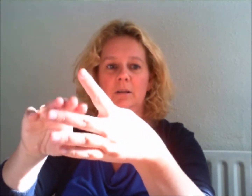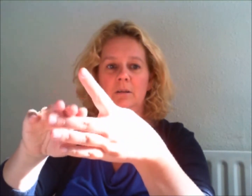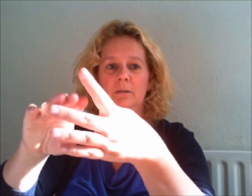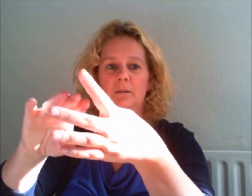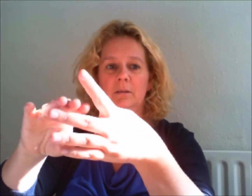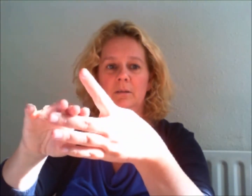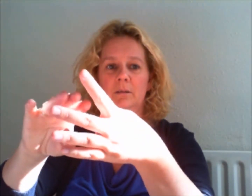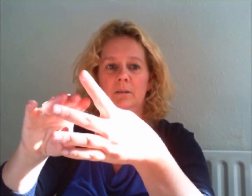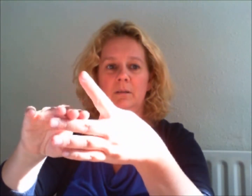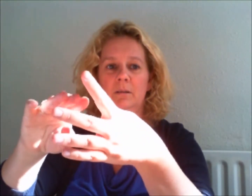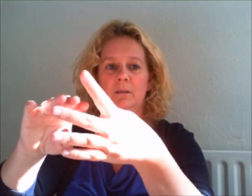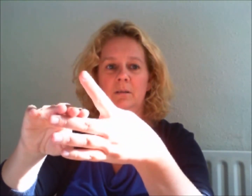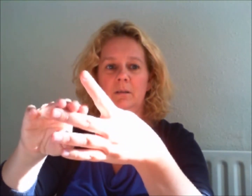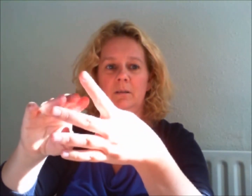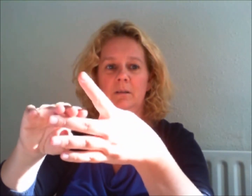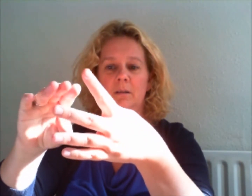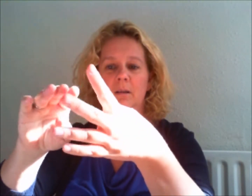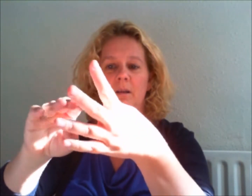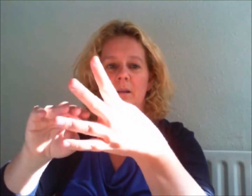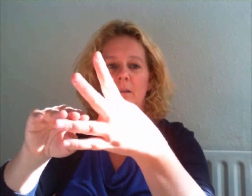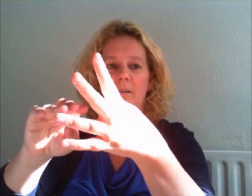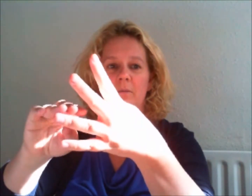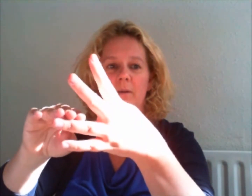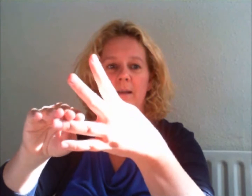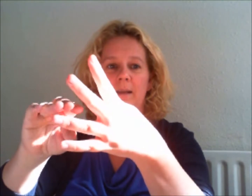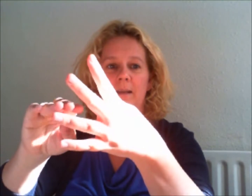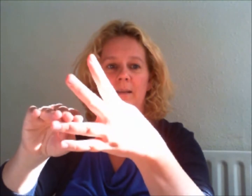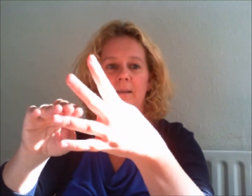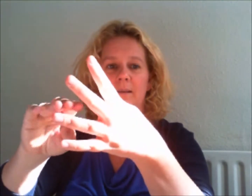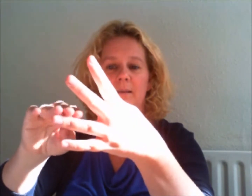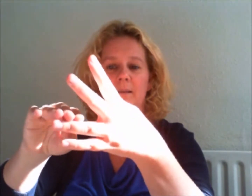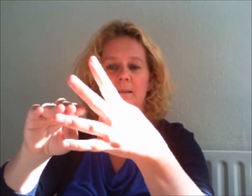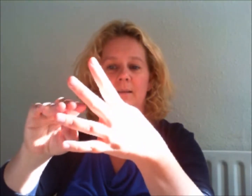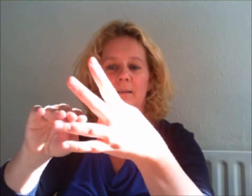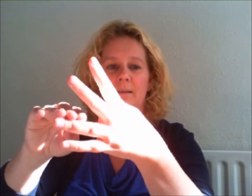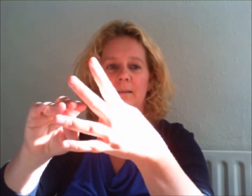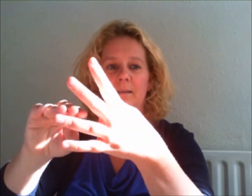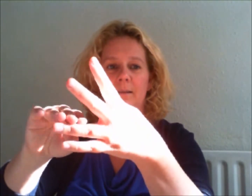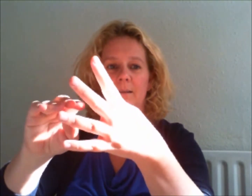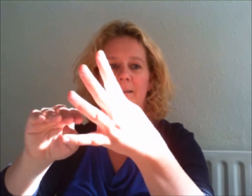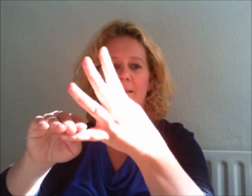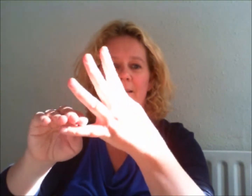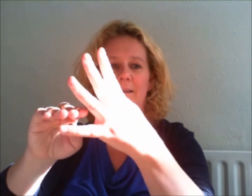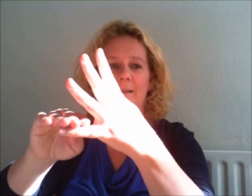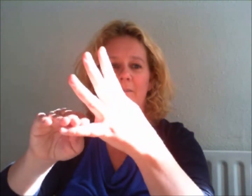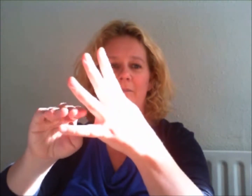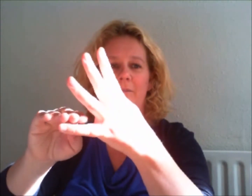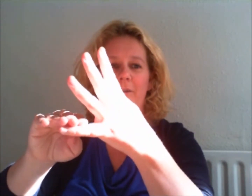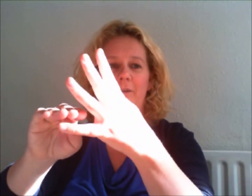three, four.